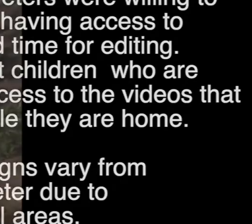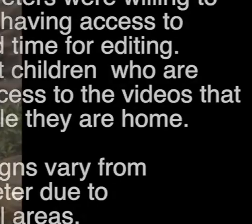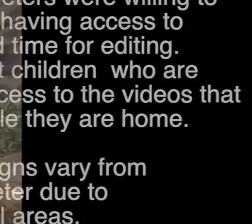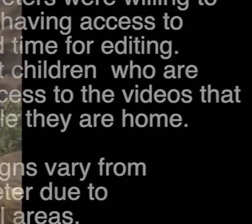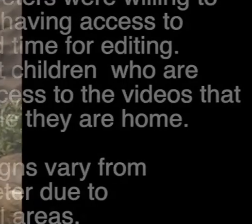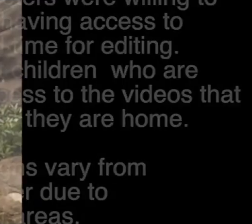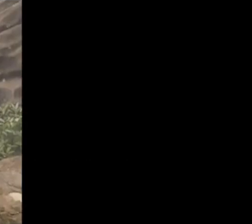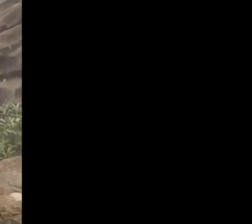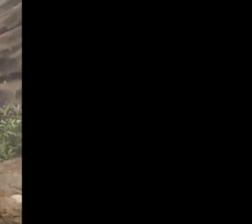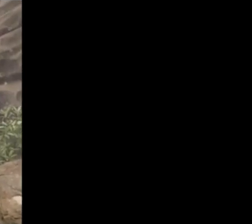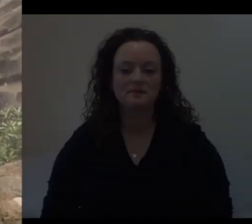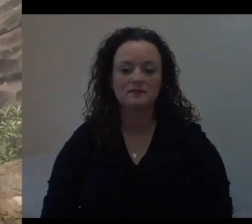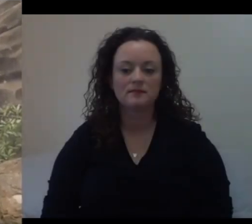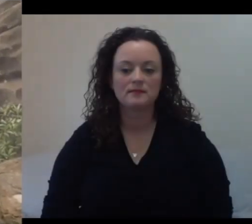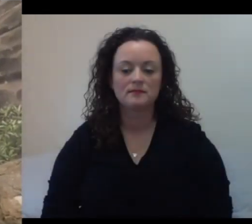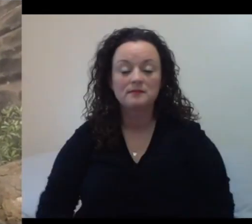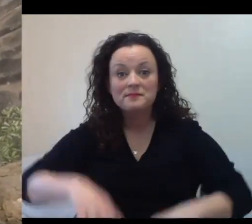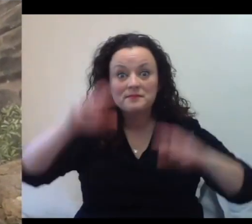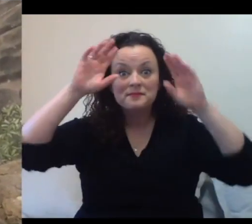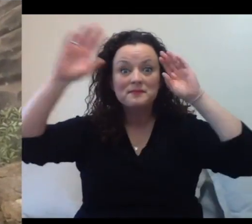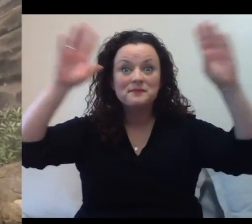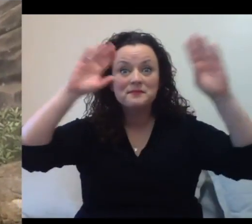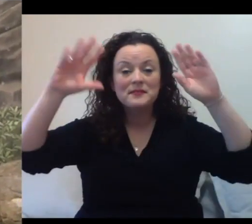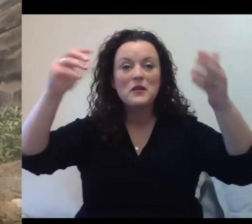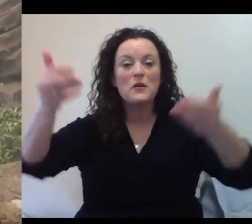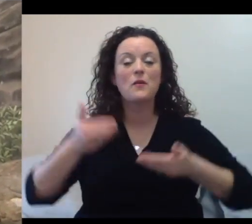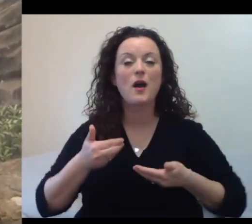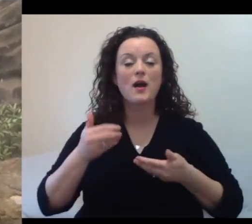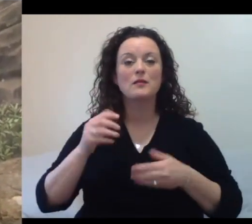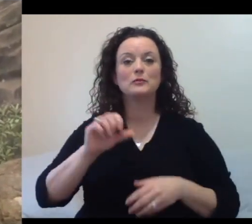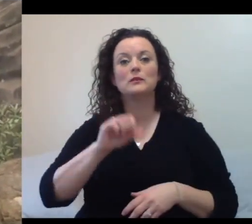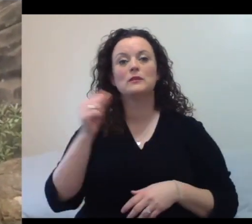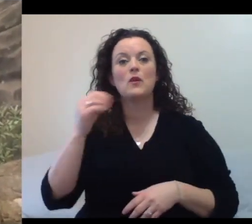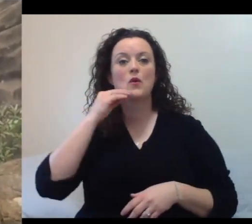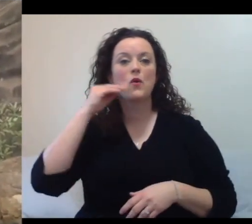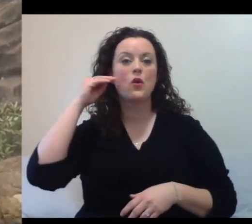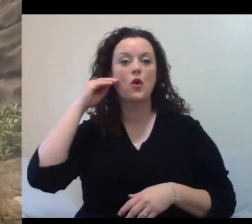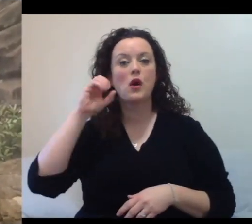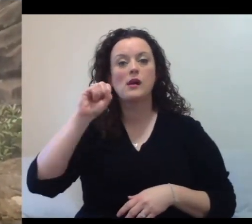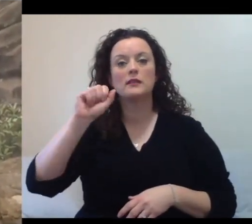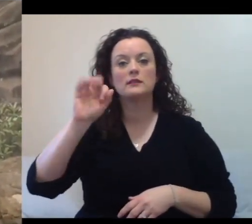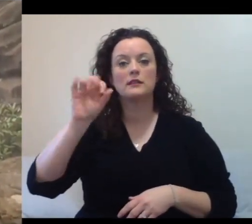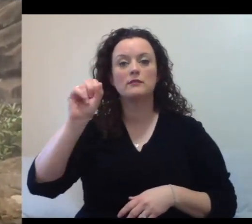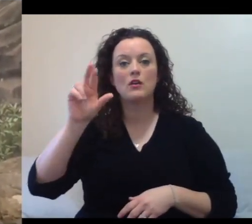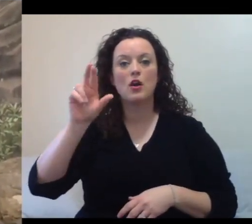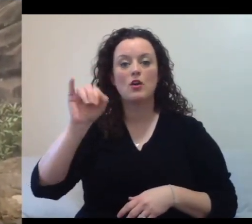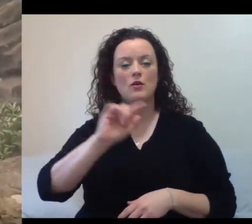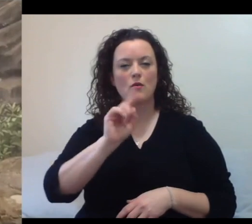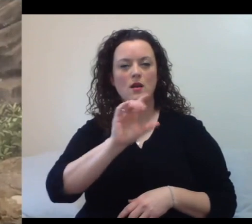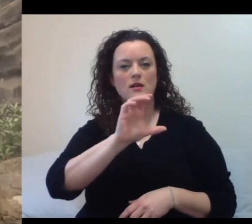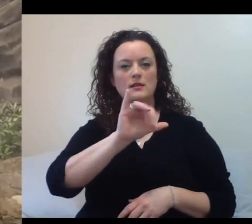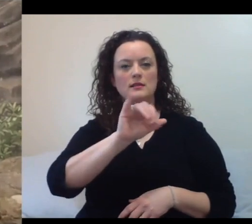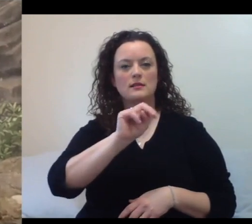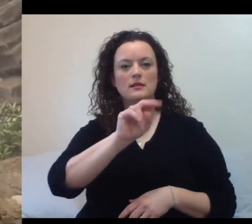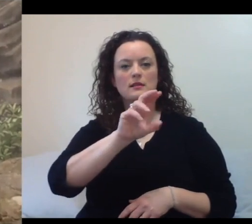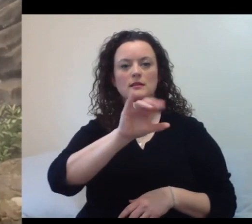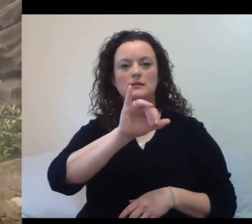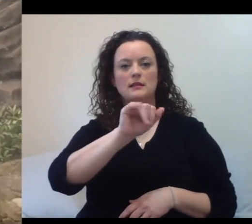Hey guys, welcome to another home safari in the Cincinnati Zoo. My name is Cody. I'm one of the head keepers here at the